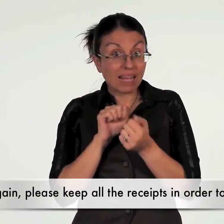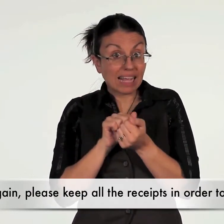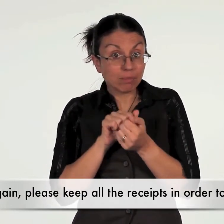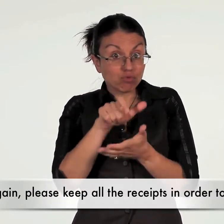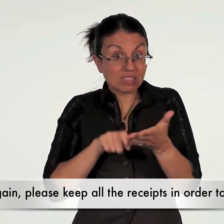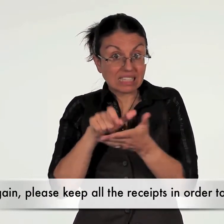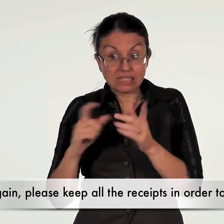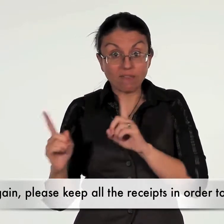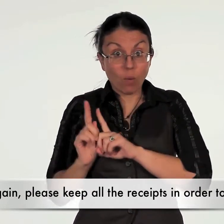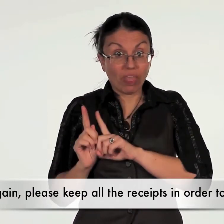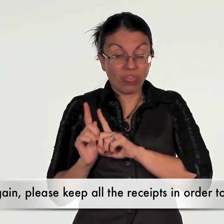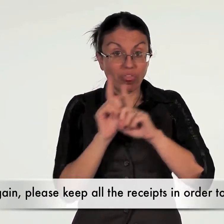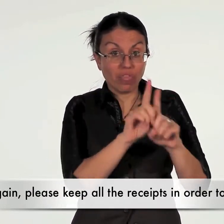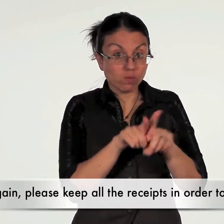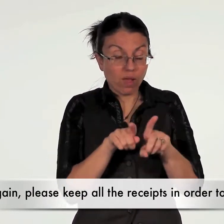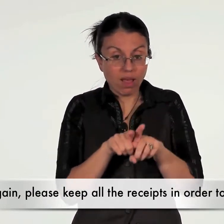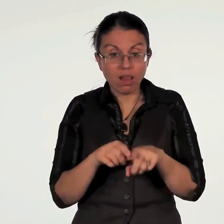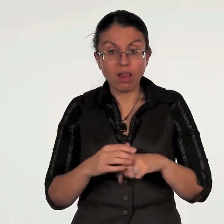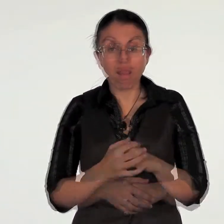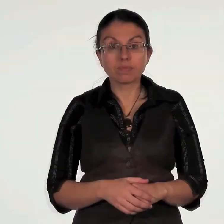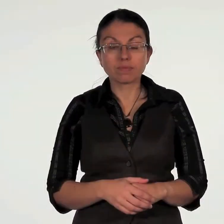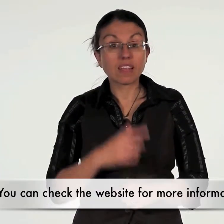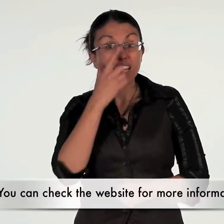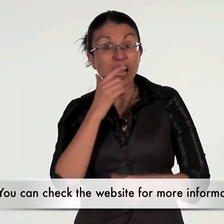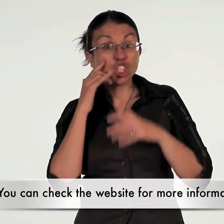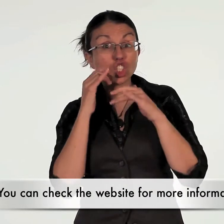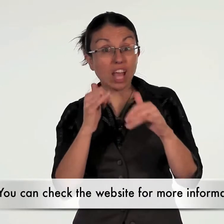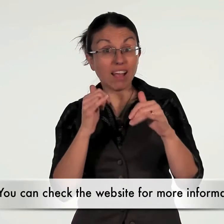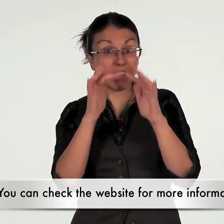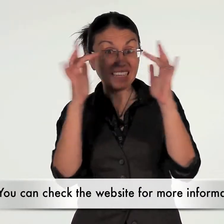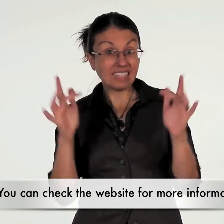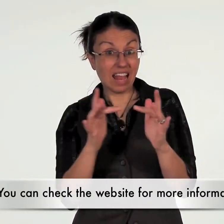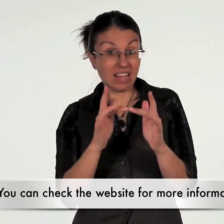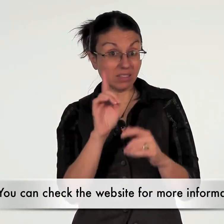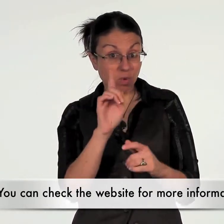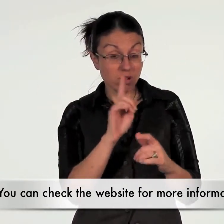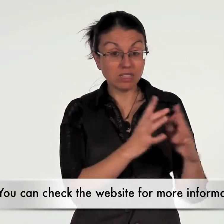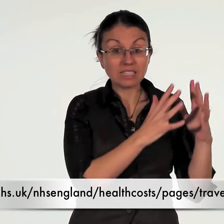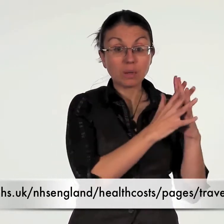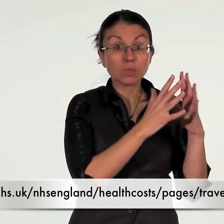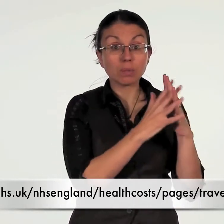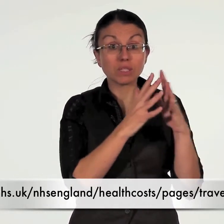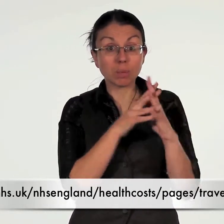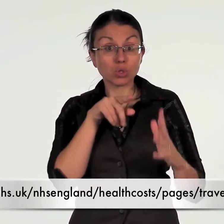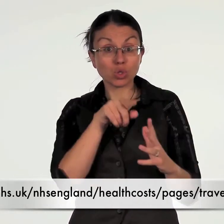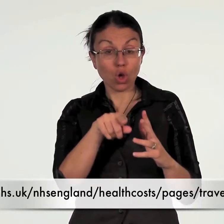again please keep all the receipts in order to claim you can check the website for more information